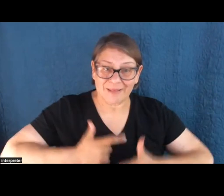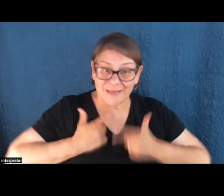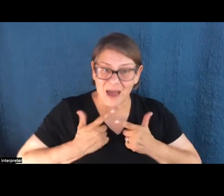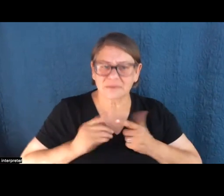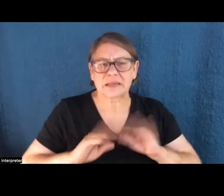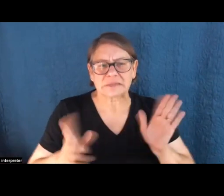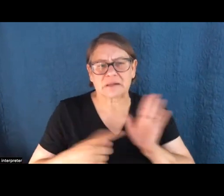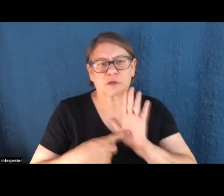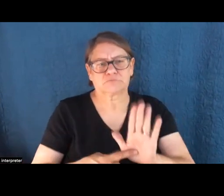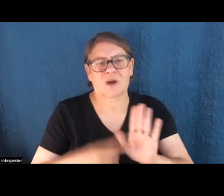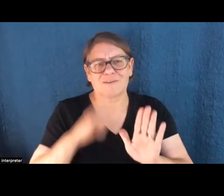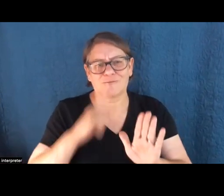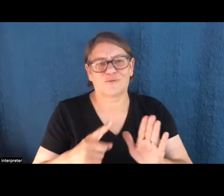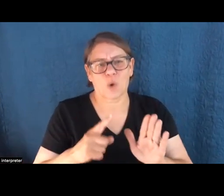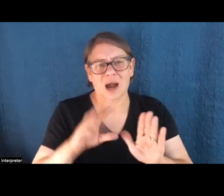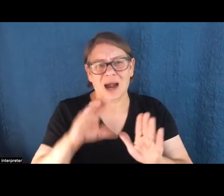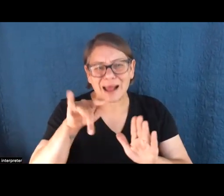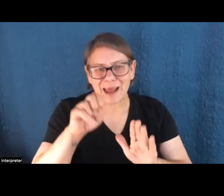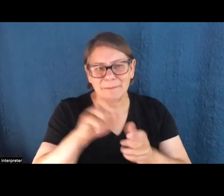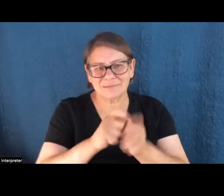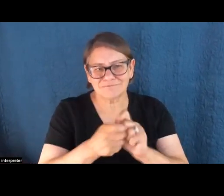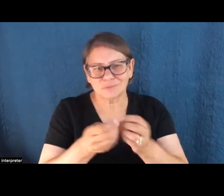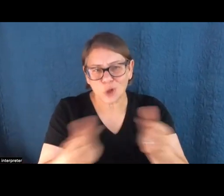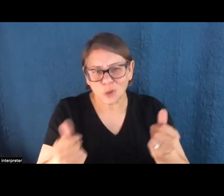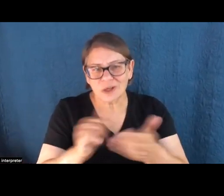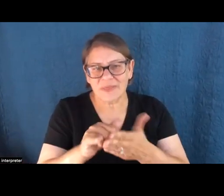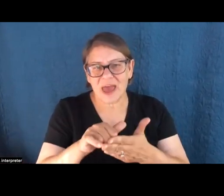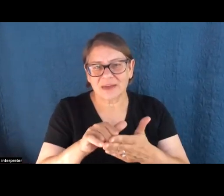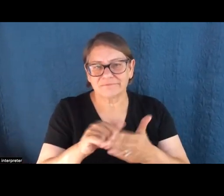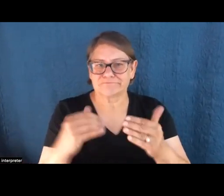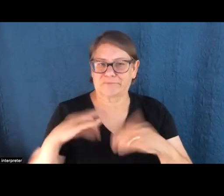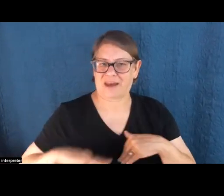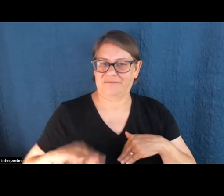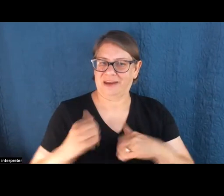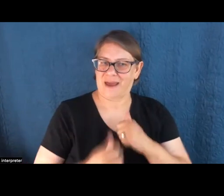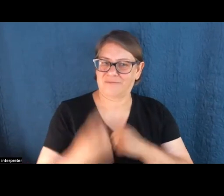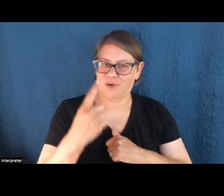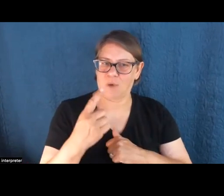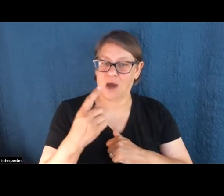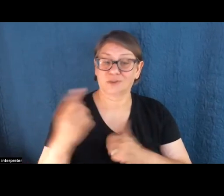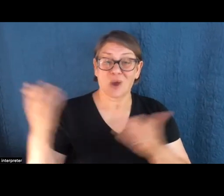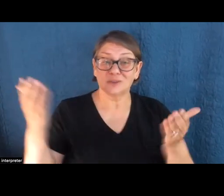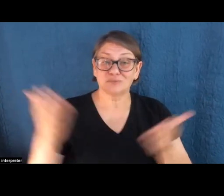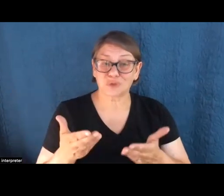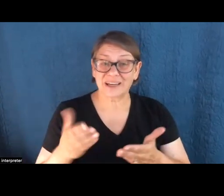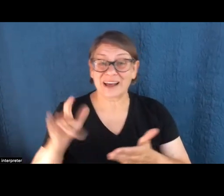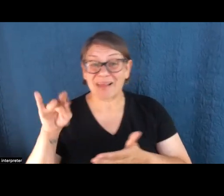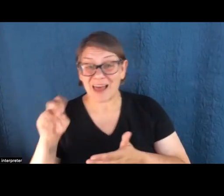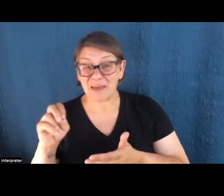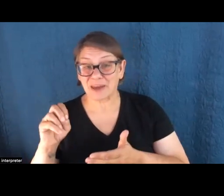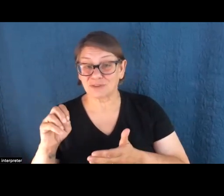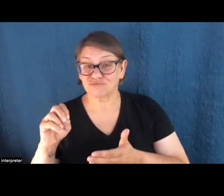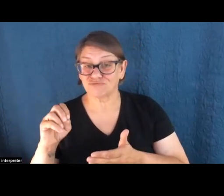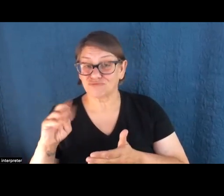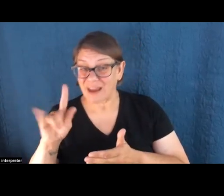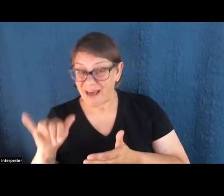climate solutions that benefit everyone. So again, what I was trying to do there, bring together the climate reality with the other injustices at